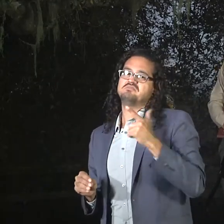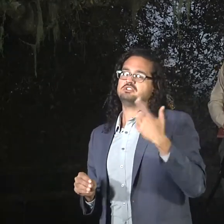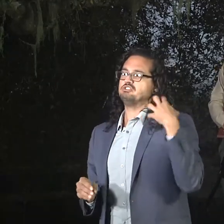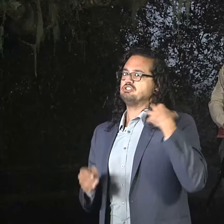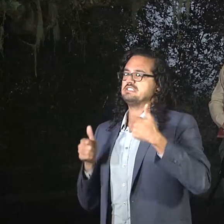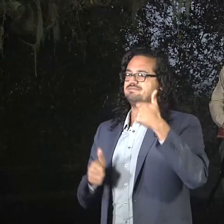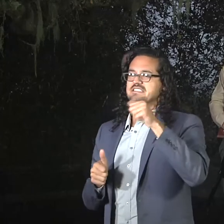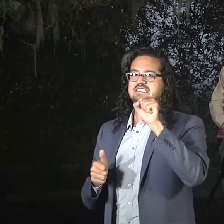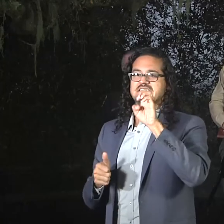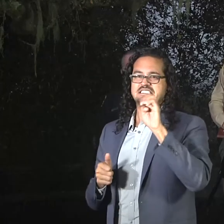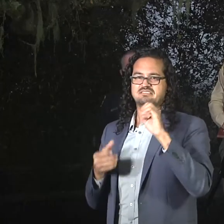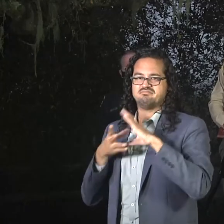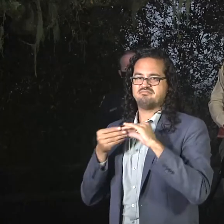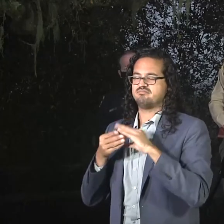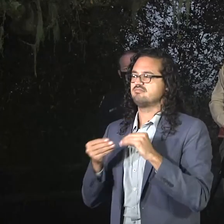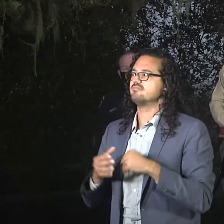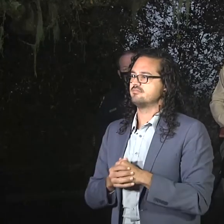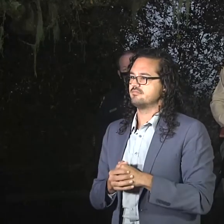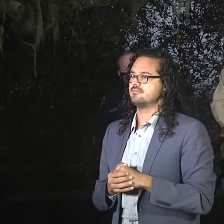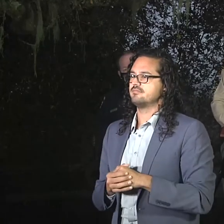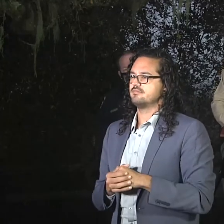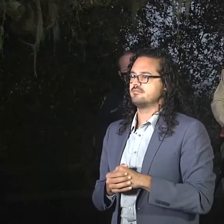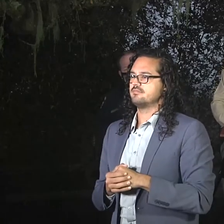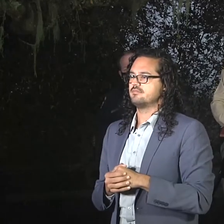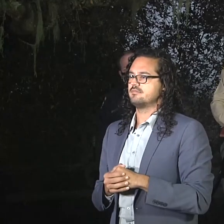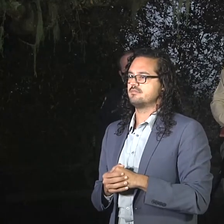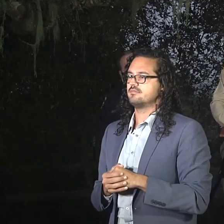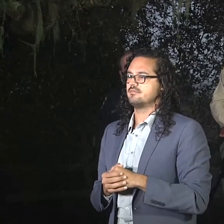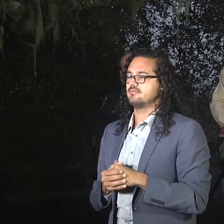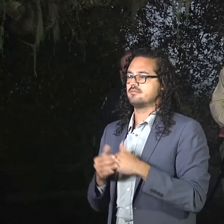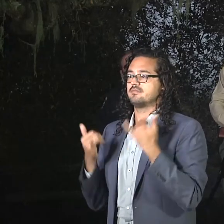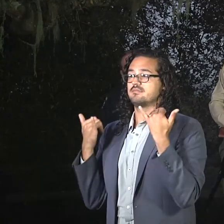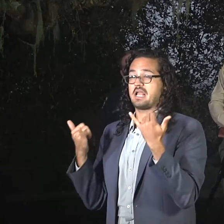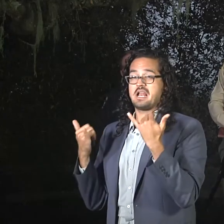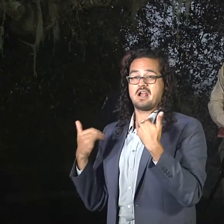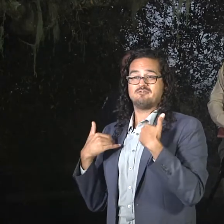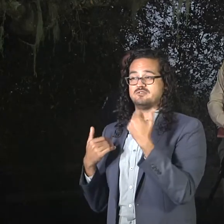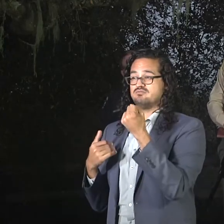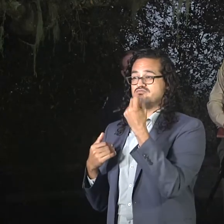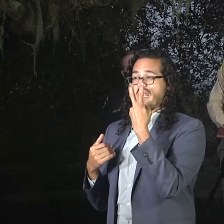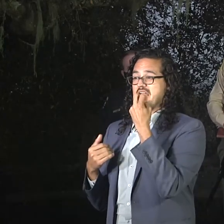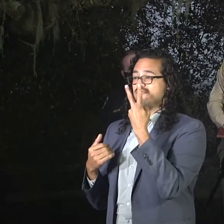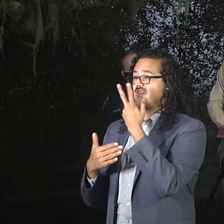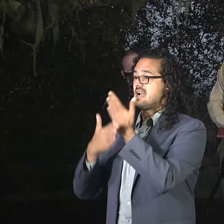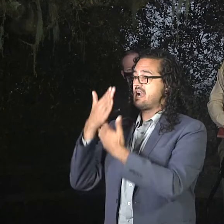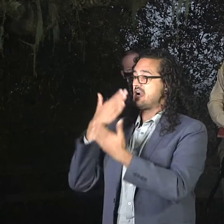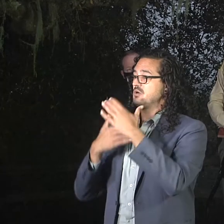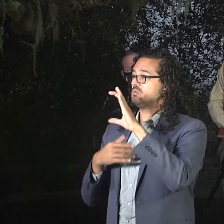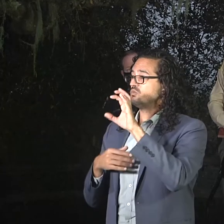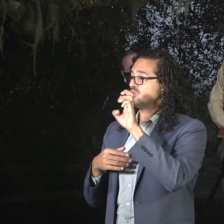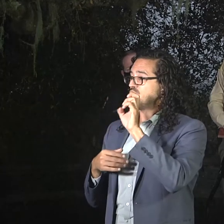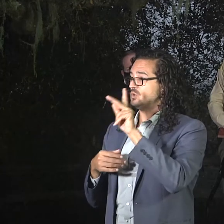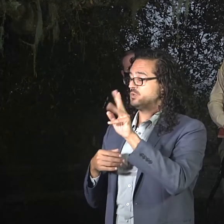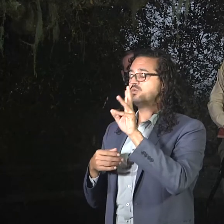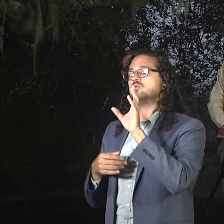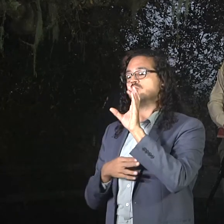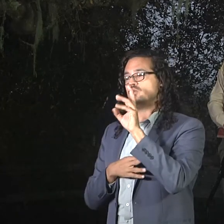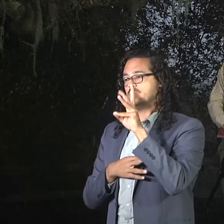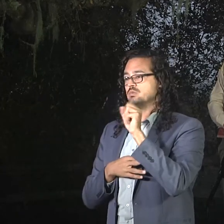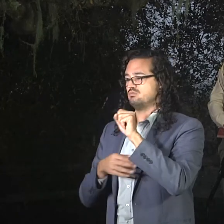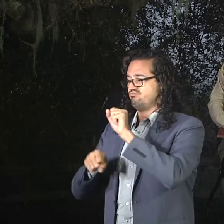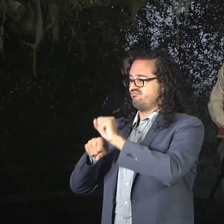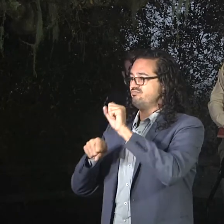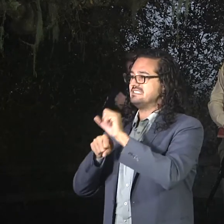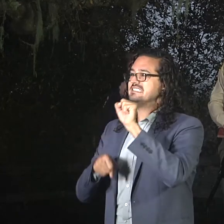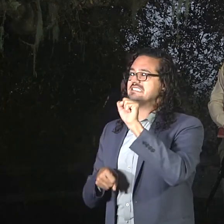The 12-hand crews that were training down in the San Luis Obispo unit of CAL FIRE are being deployed